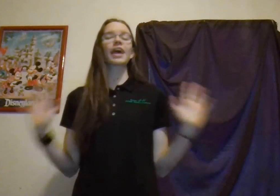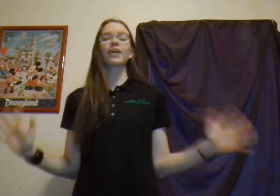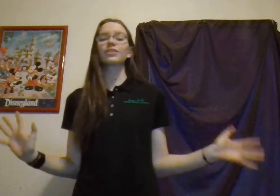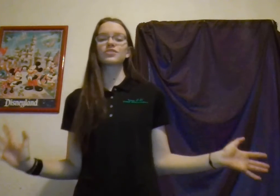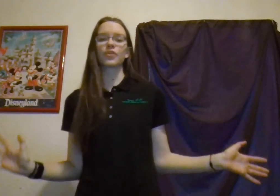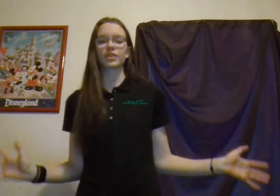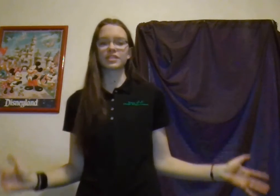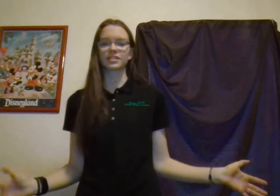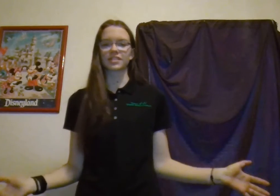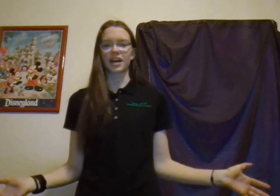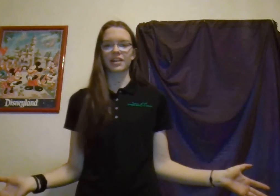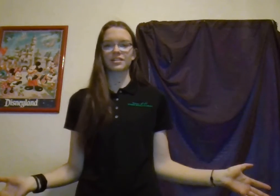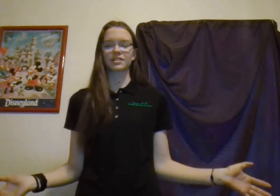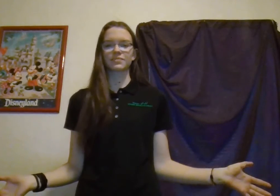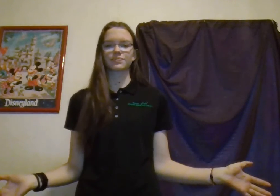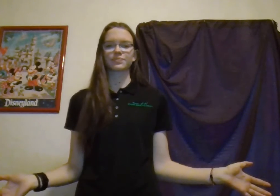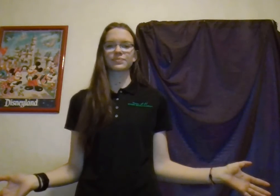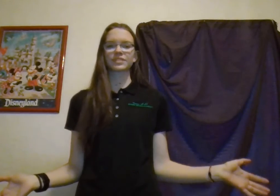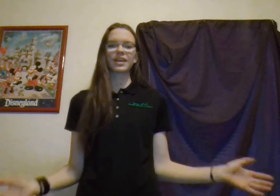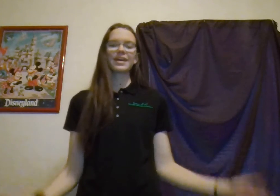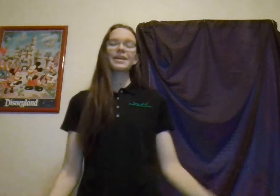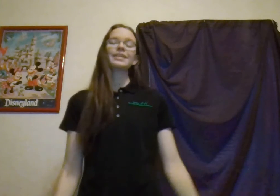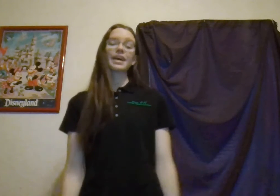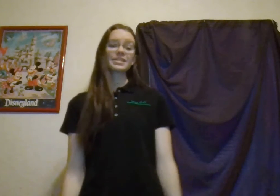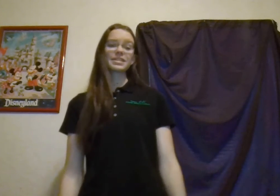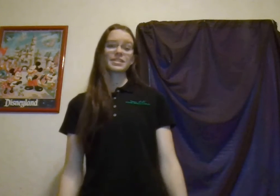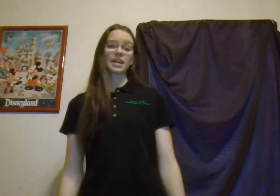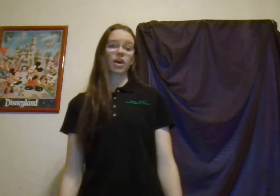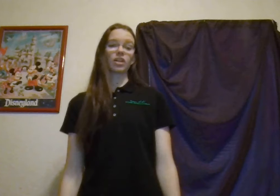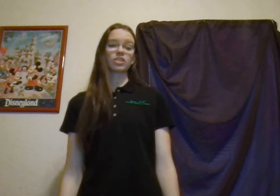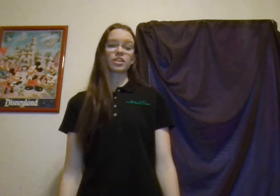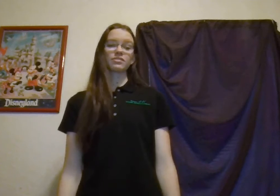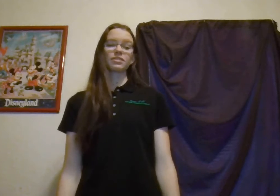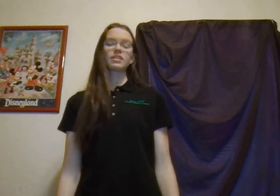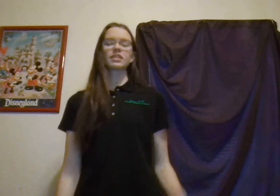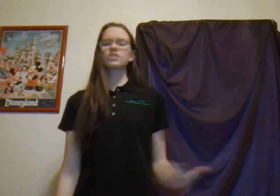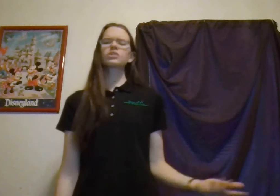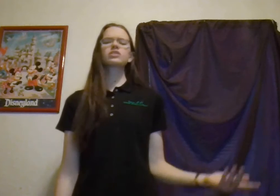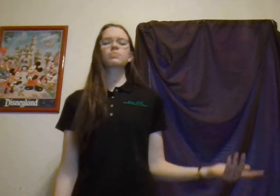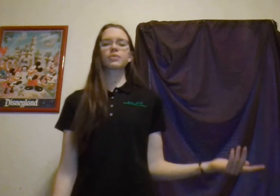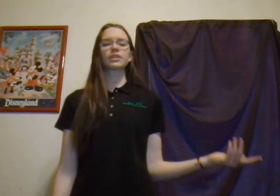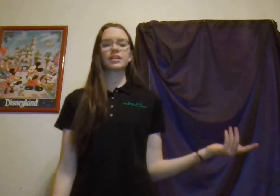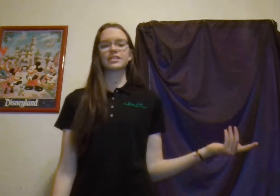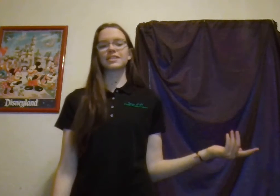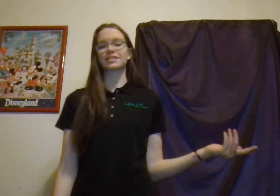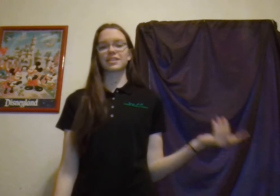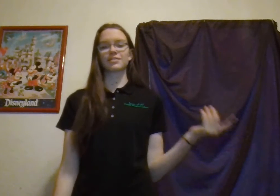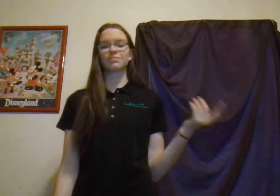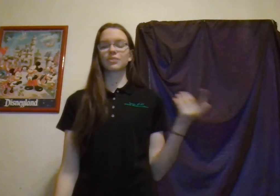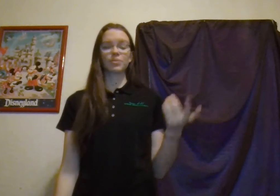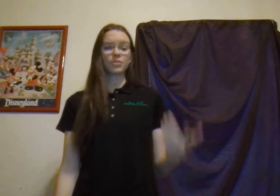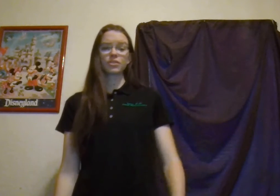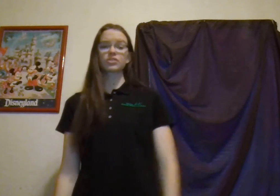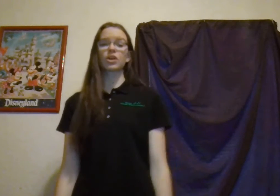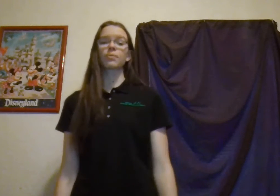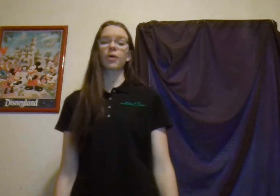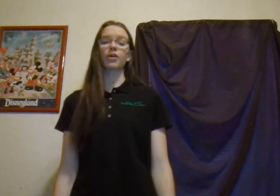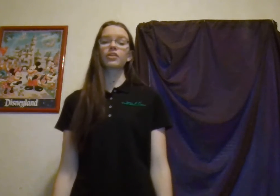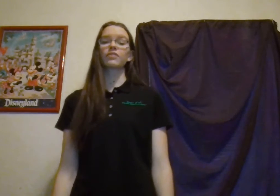countless focuses of science. Next is technology. This one's pretty easy to see. Computers are a part of